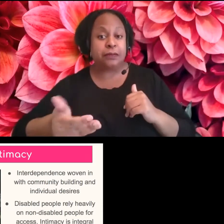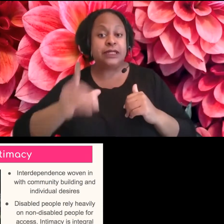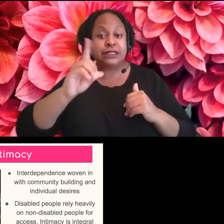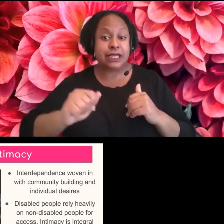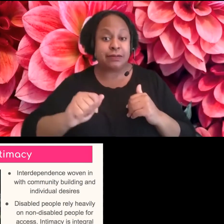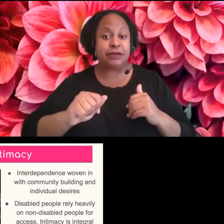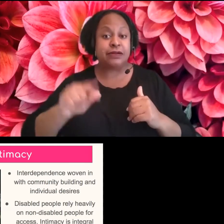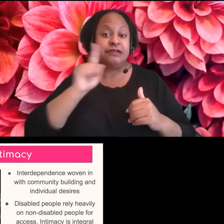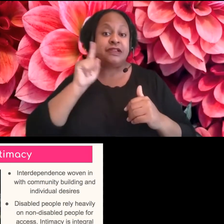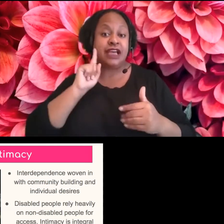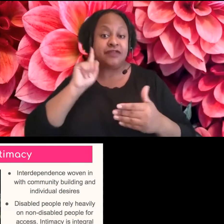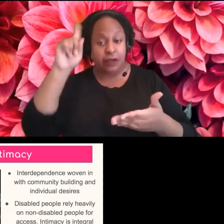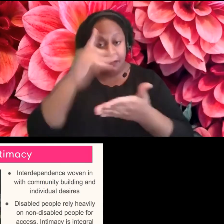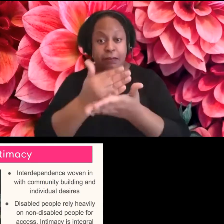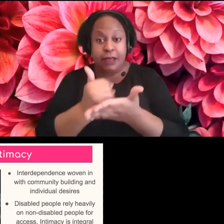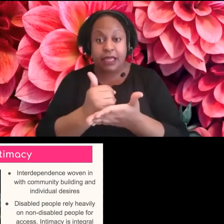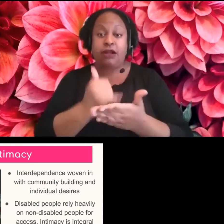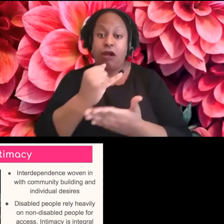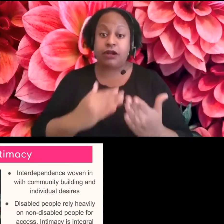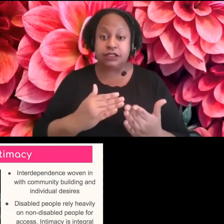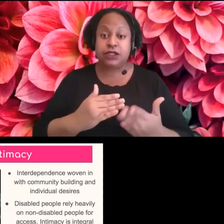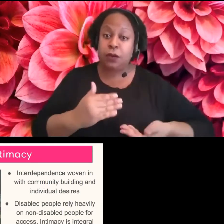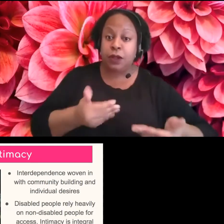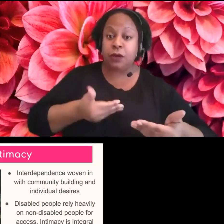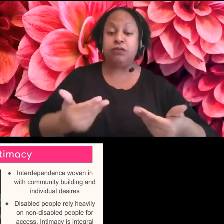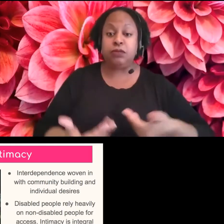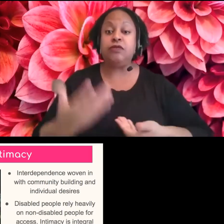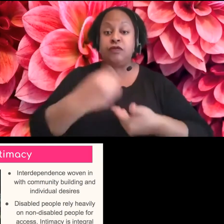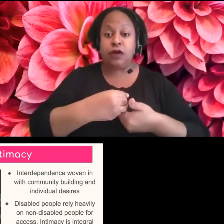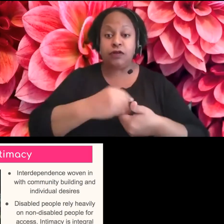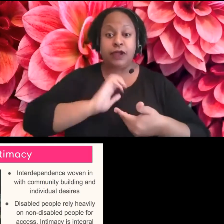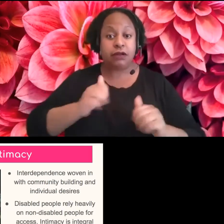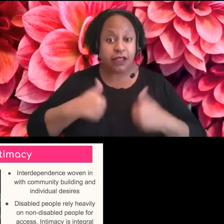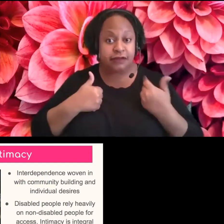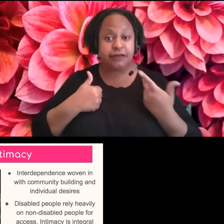lives, circles and organizations, um, excuse me,